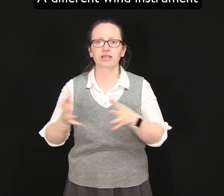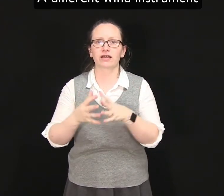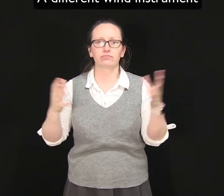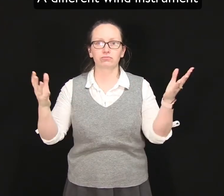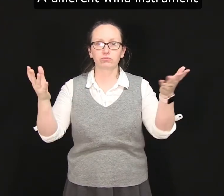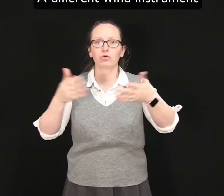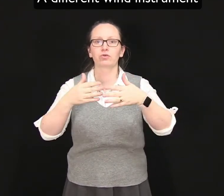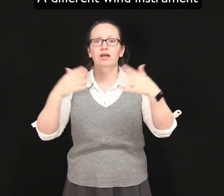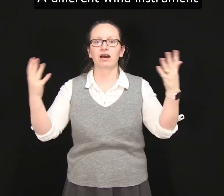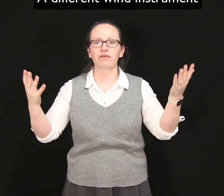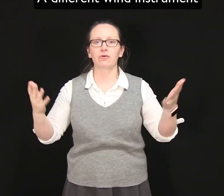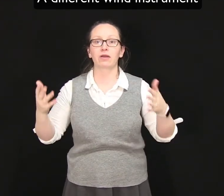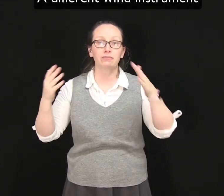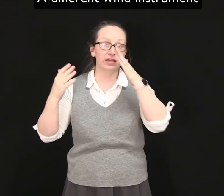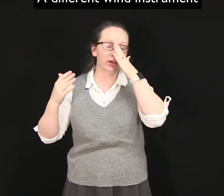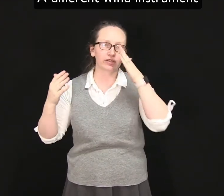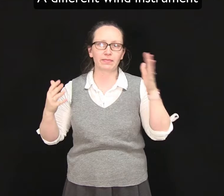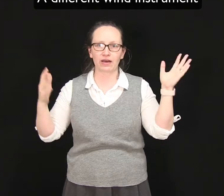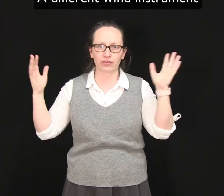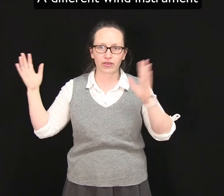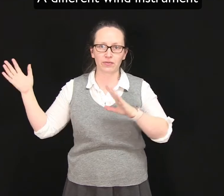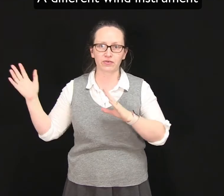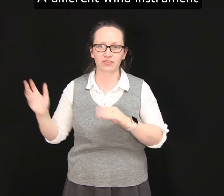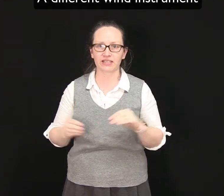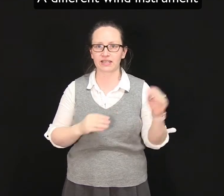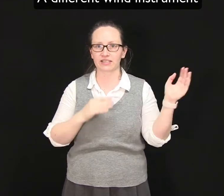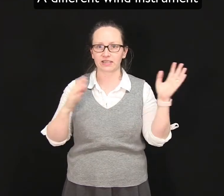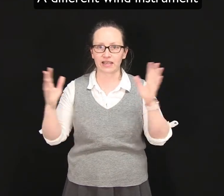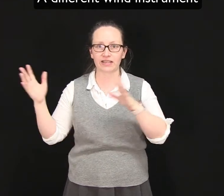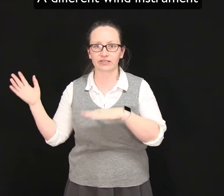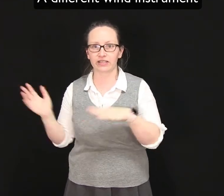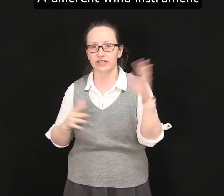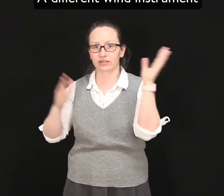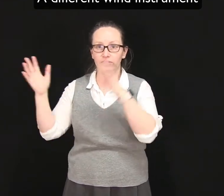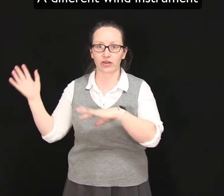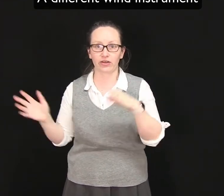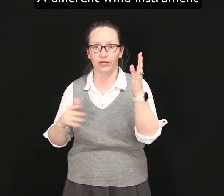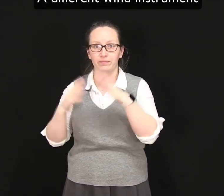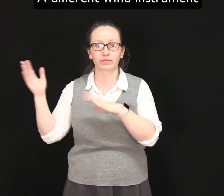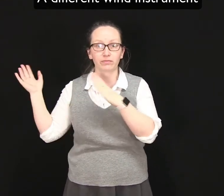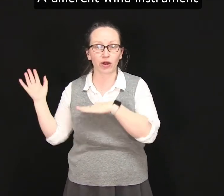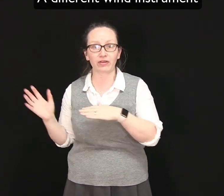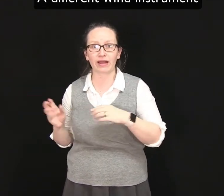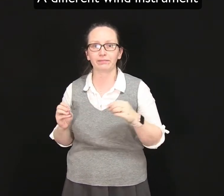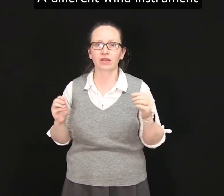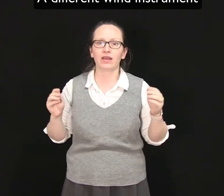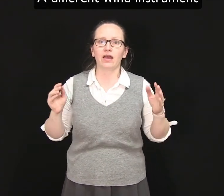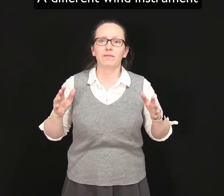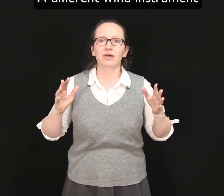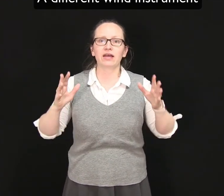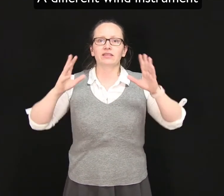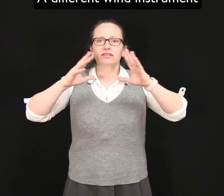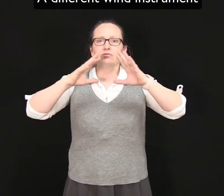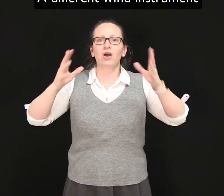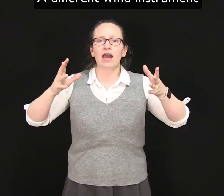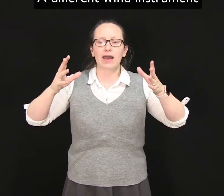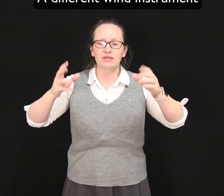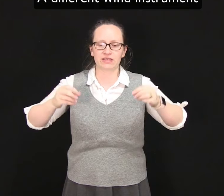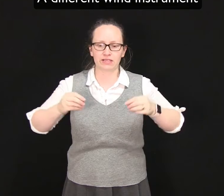will cover when we learn about thermal physics later in the program but what happens is